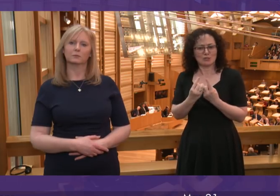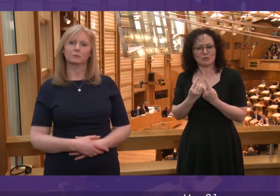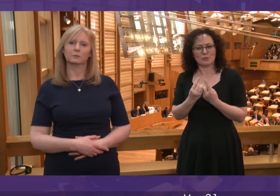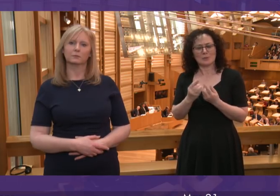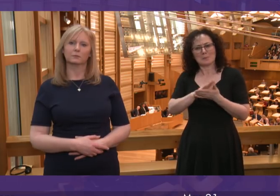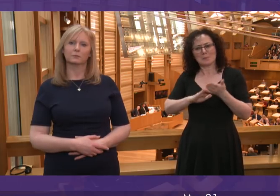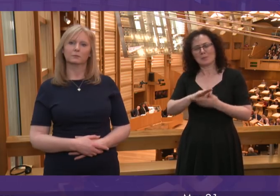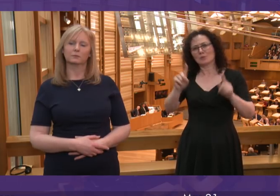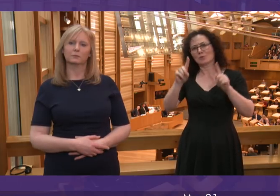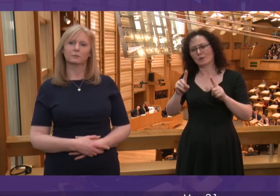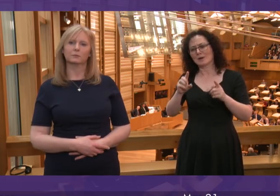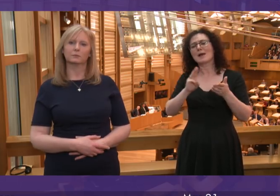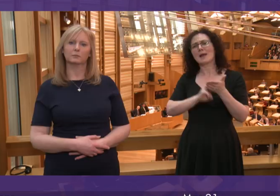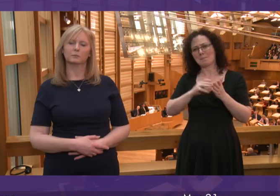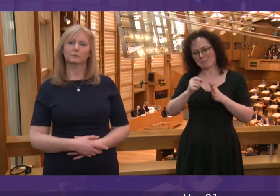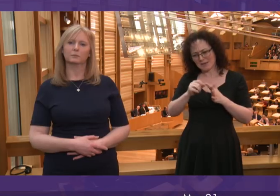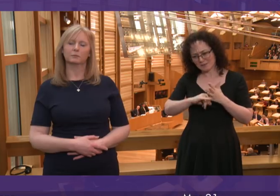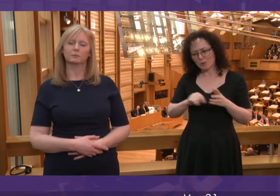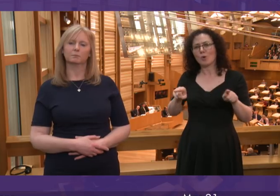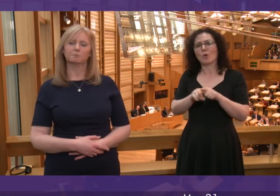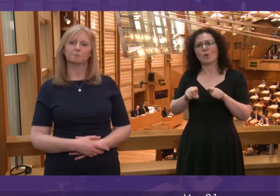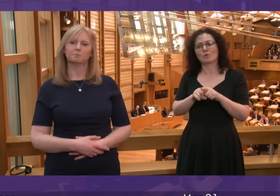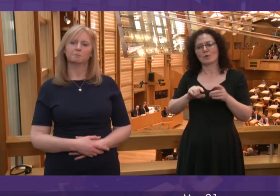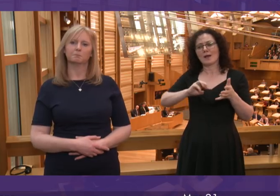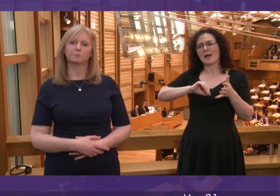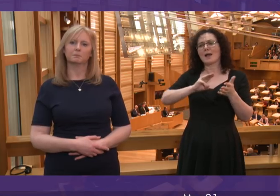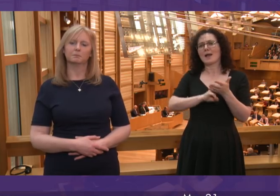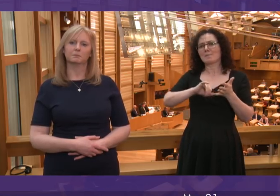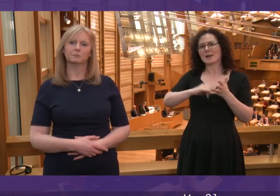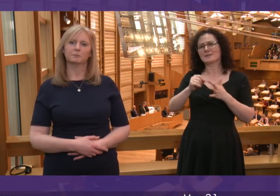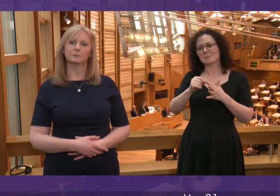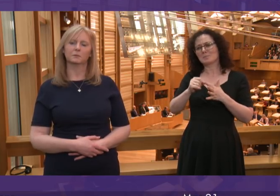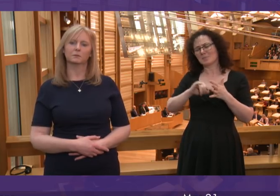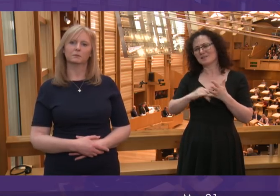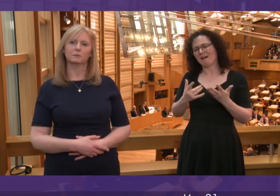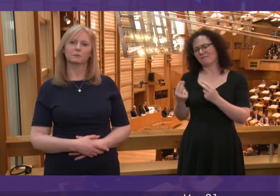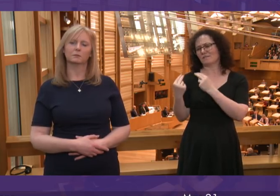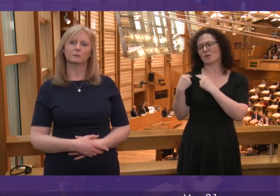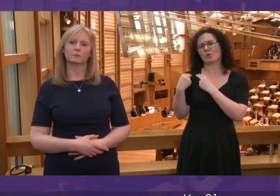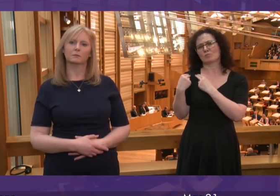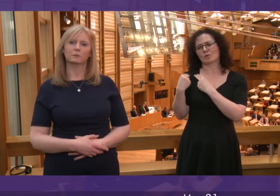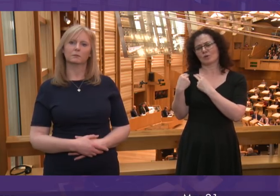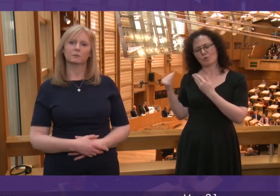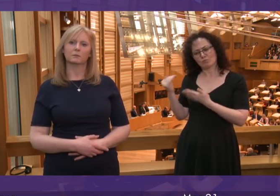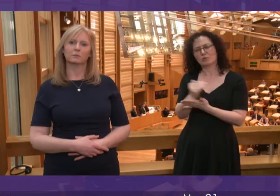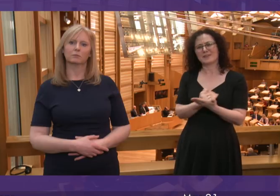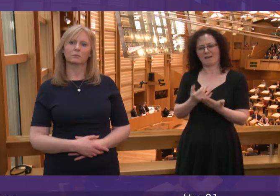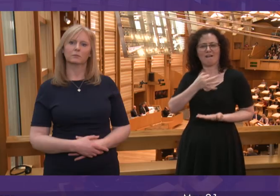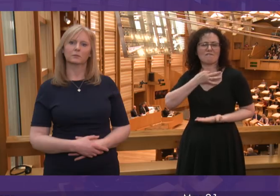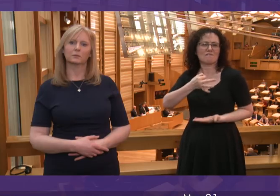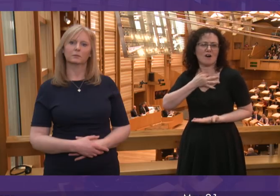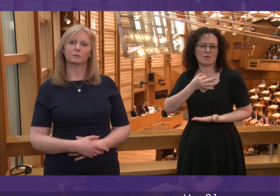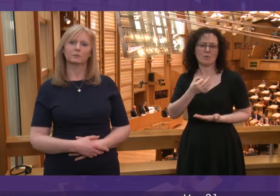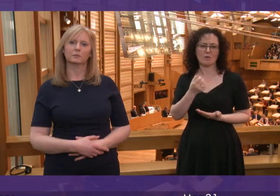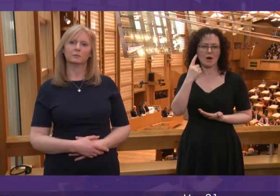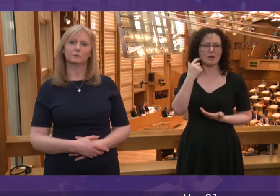that we all have a duty of care to protect vulnerable users. So as well as the answer that the First Minister has just given me, could